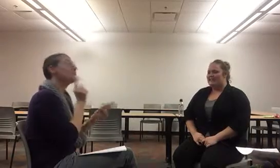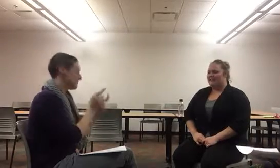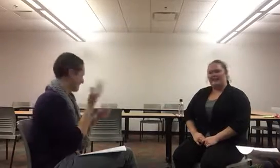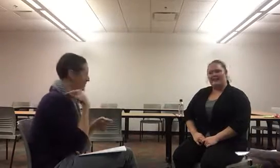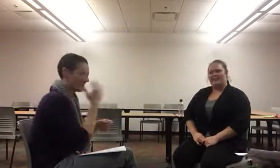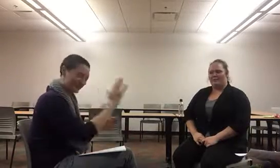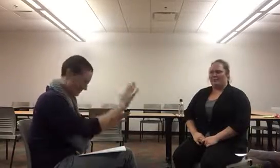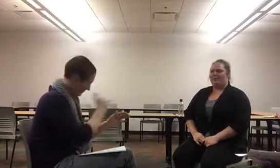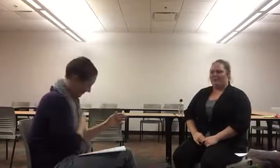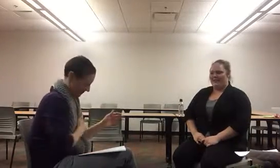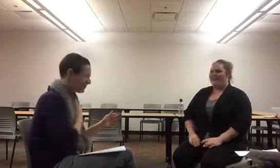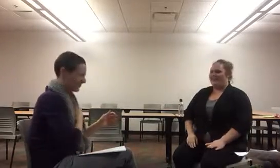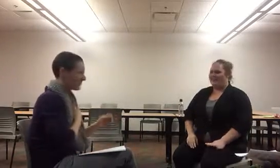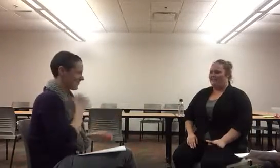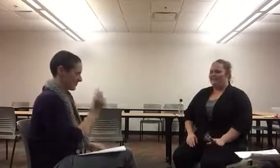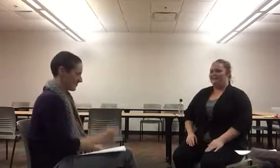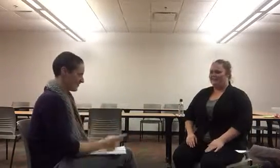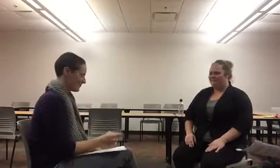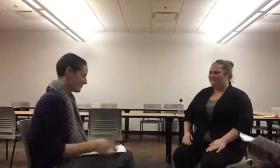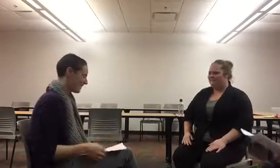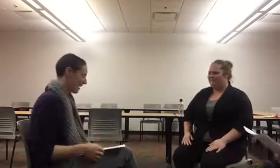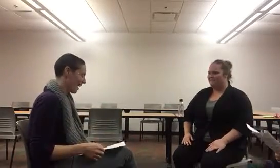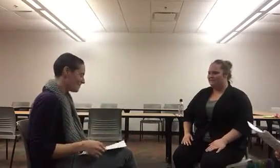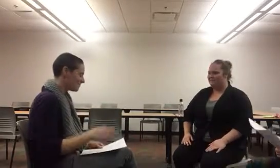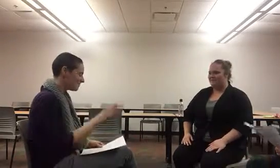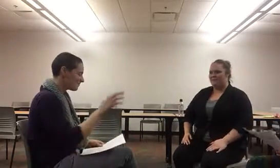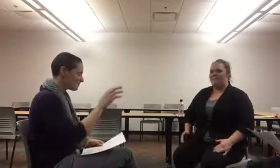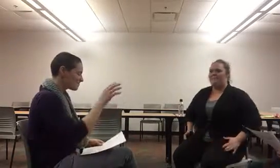I think I'm remembering right, yeah. Yeah, we've met before.